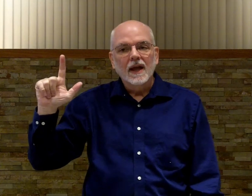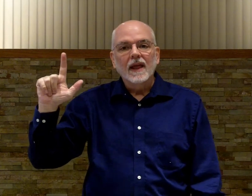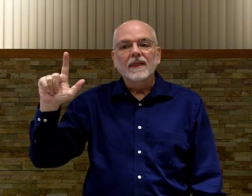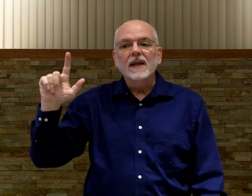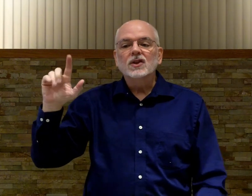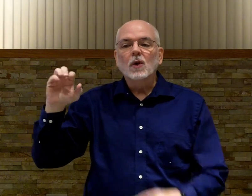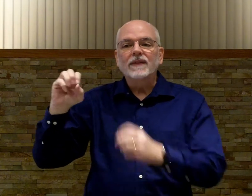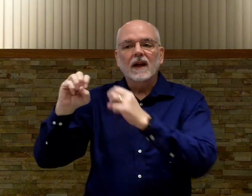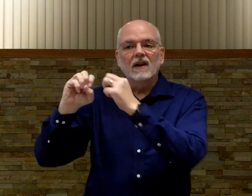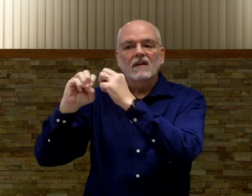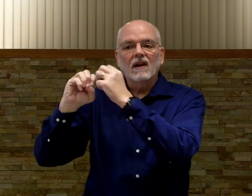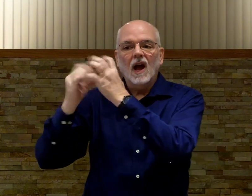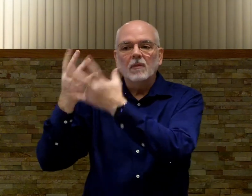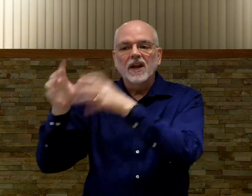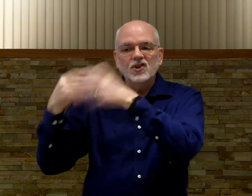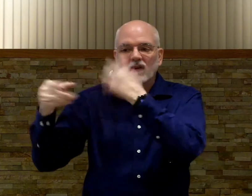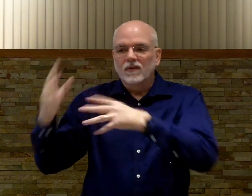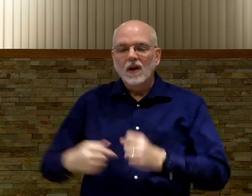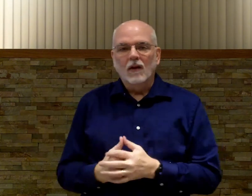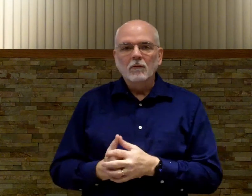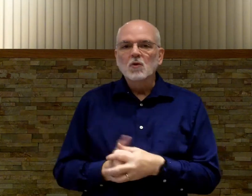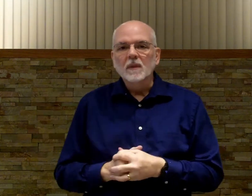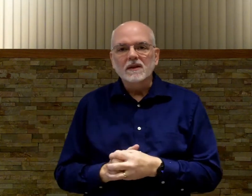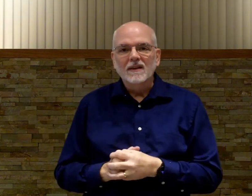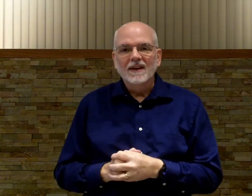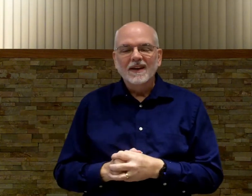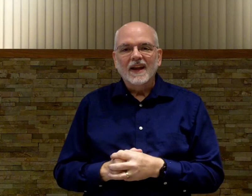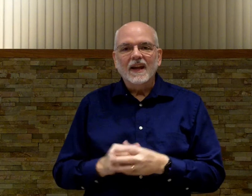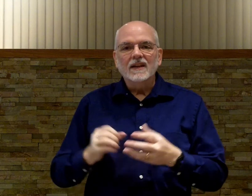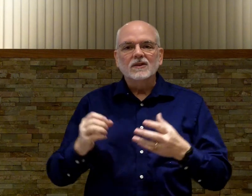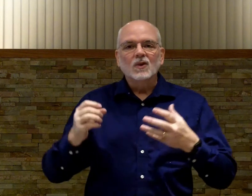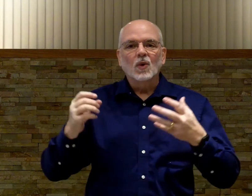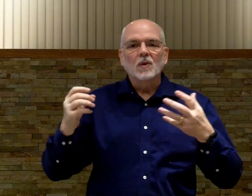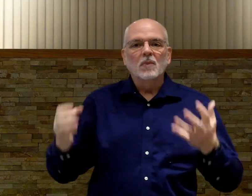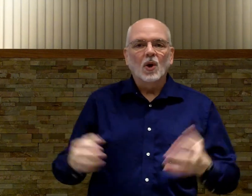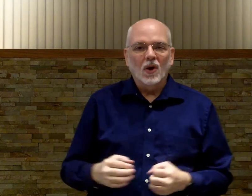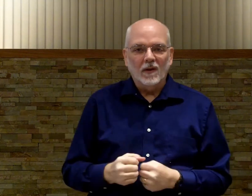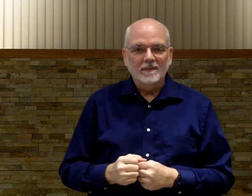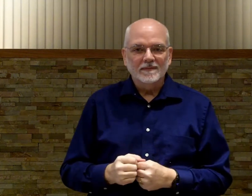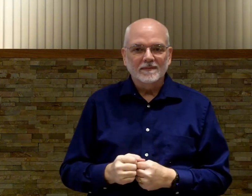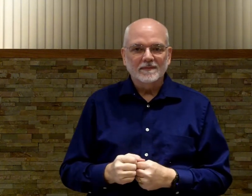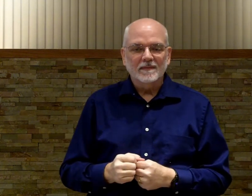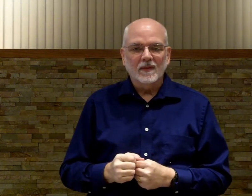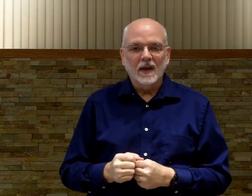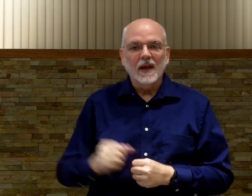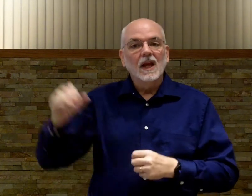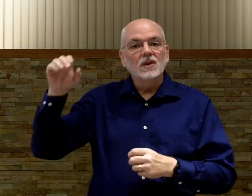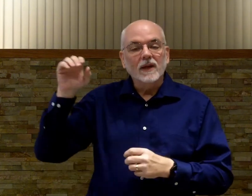They just know that that combination of movements is the word Paul. Okay? So